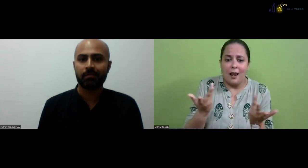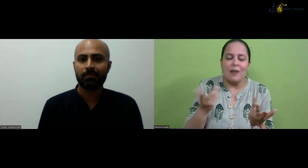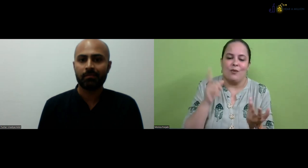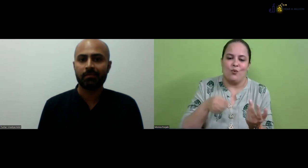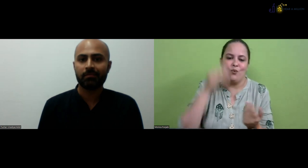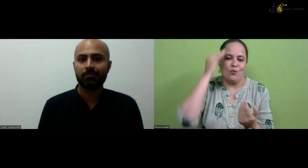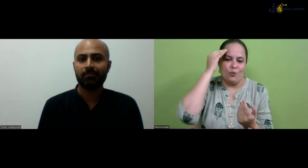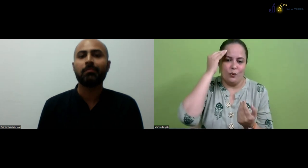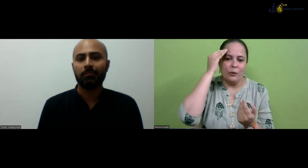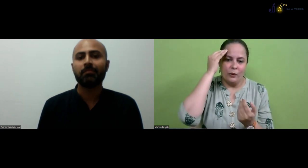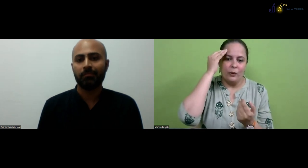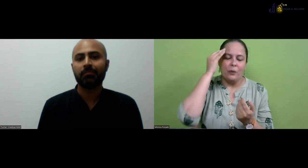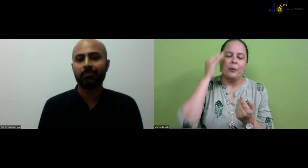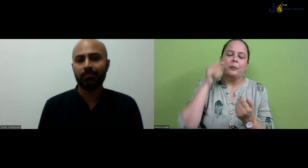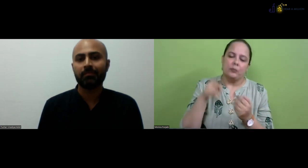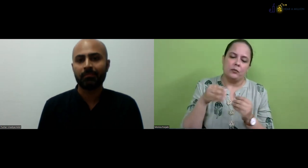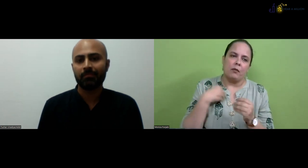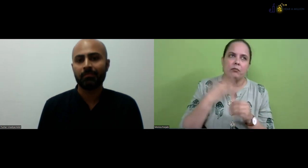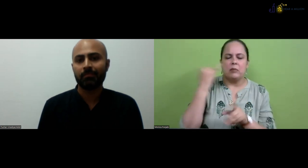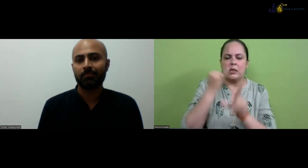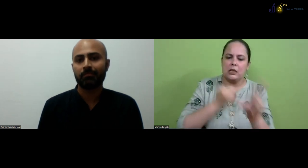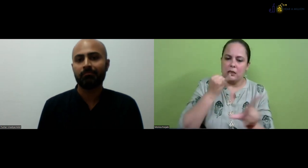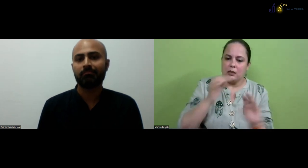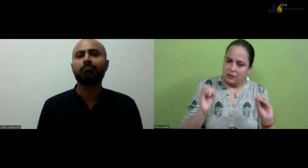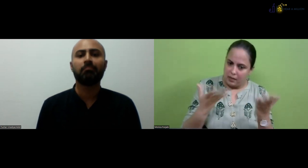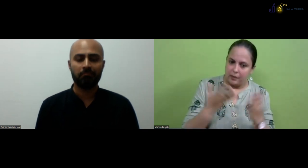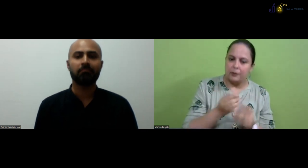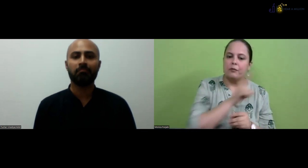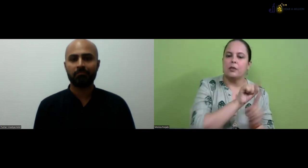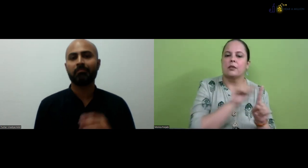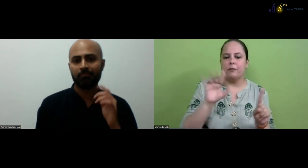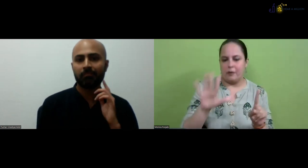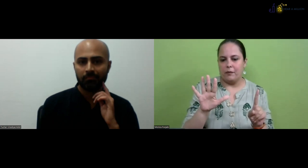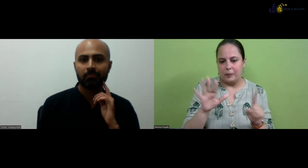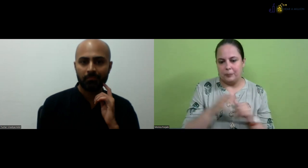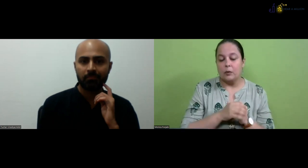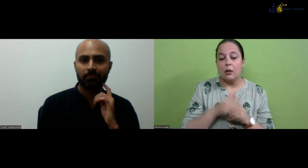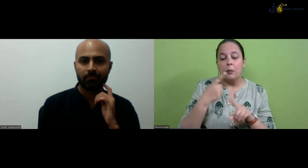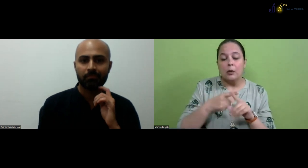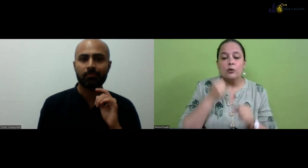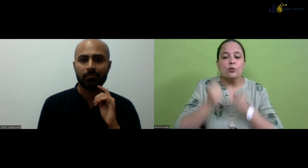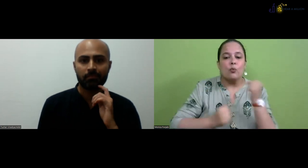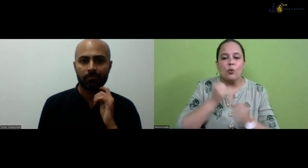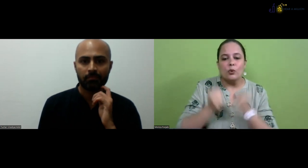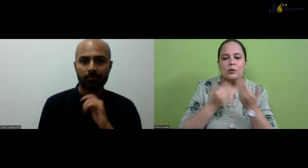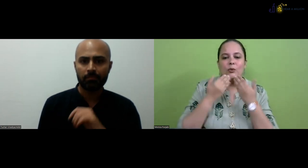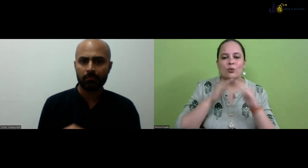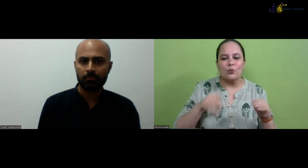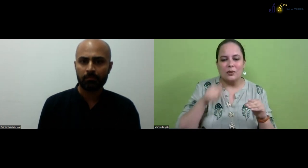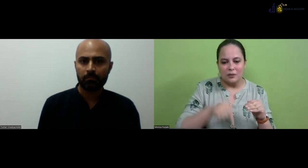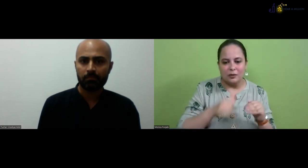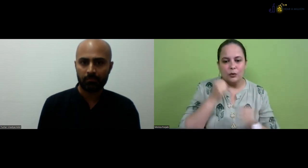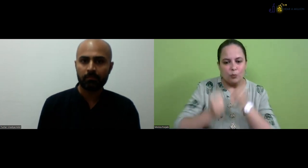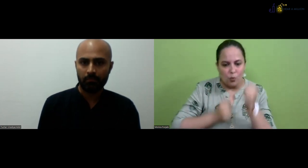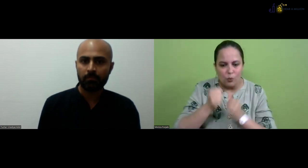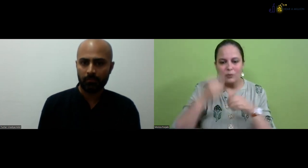the spoken languages. But what about ISL? They should know ISL as well. So it's been a six years. We are teaching and also